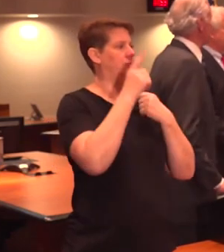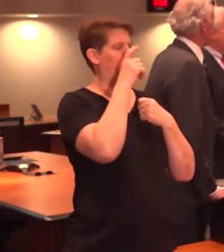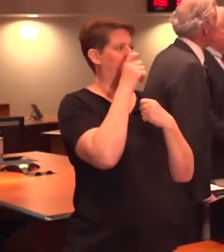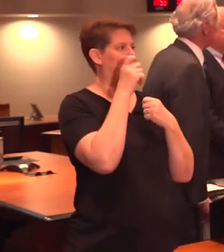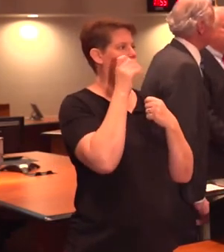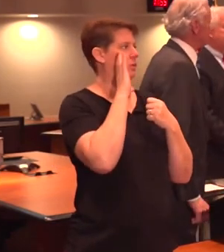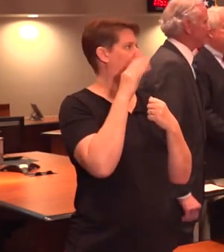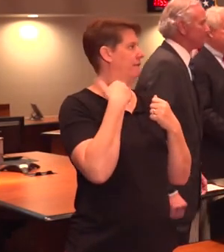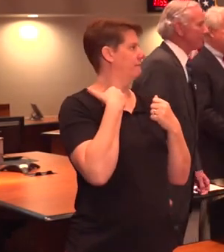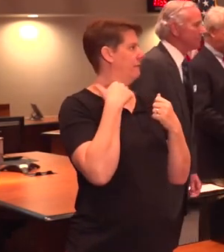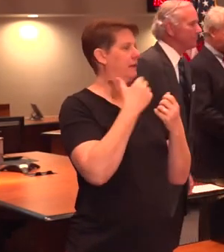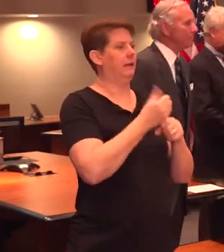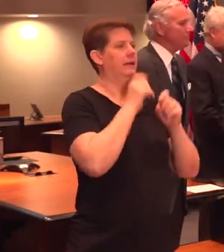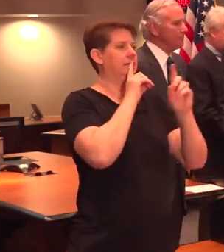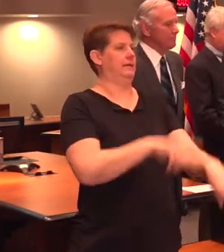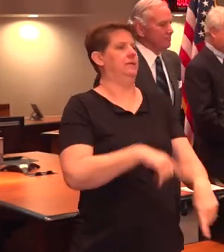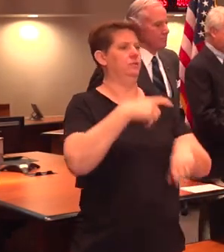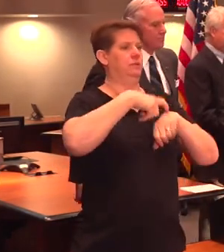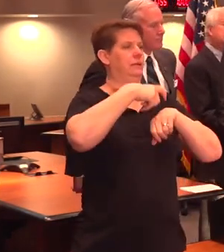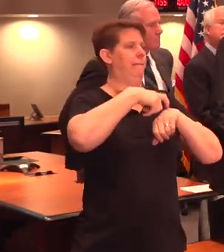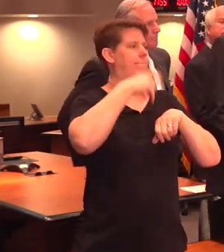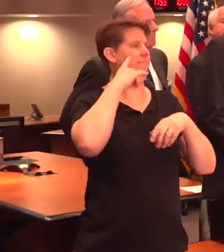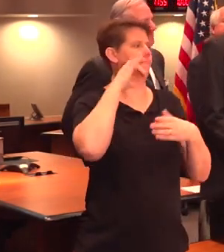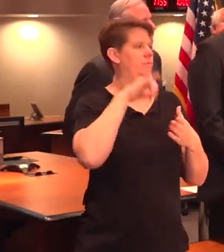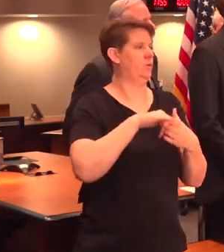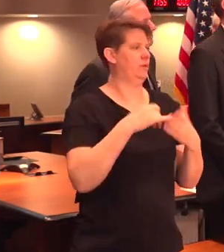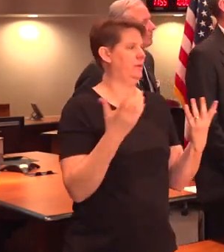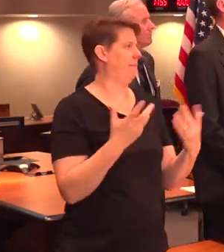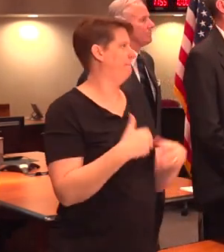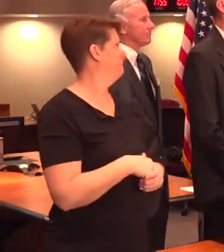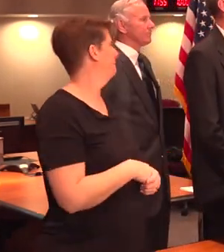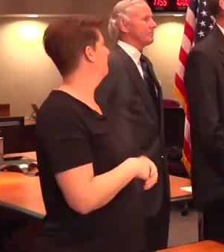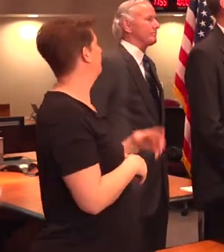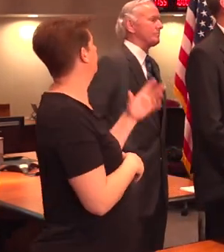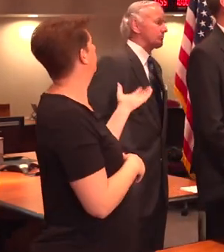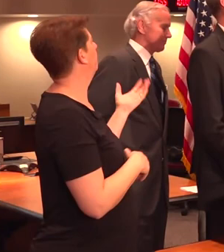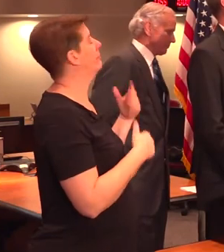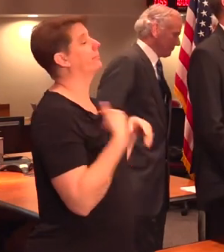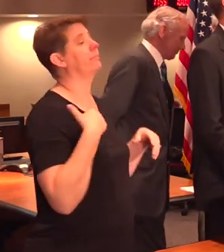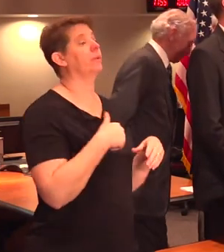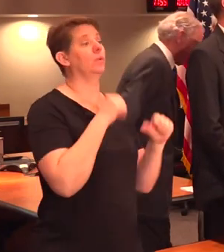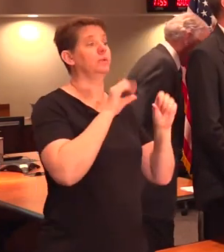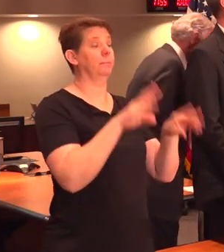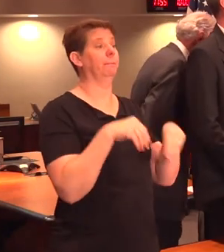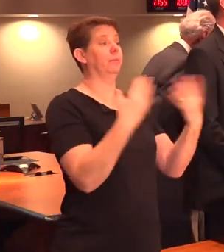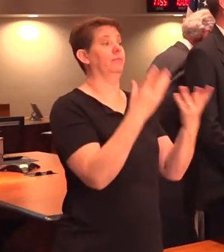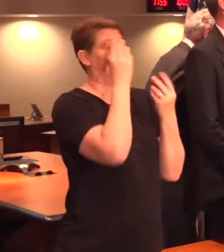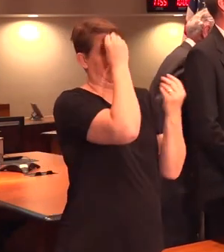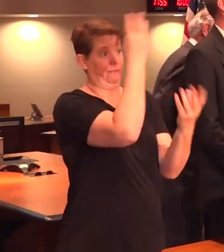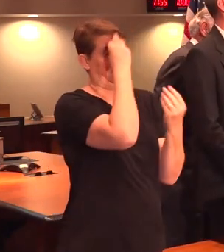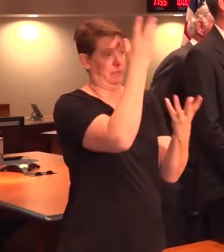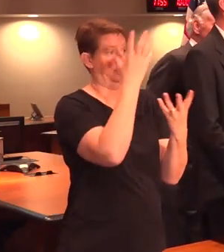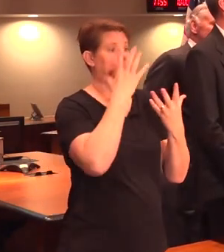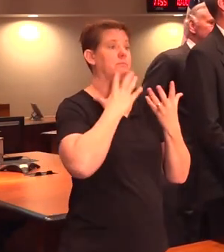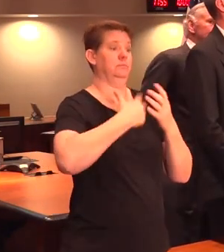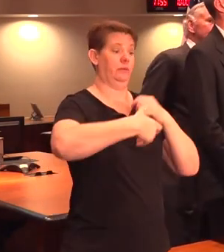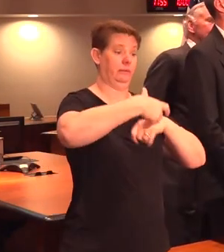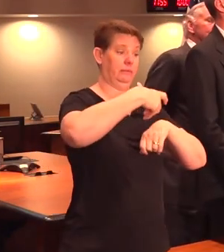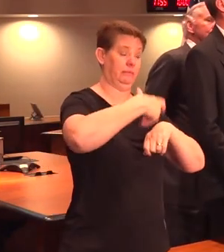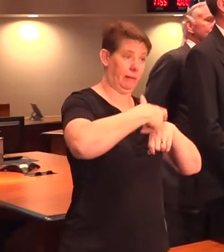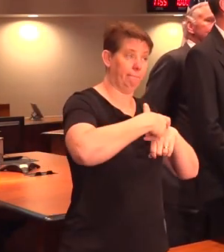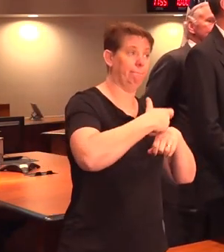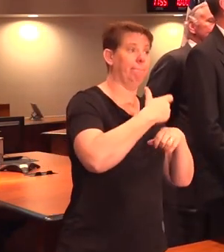an answer of whether they have the disease or not? Sure. We want to be able to provide information that's both timely,